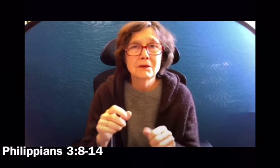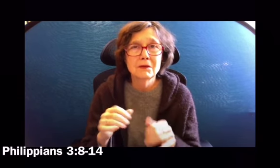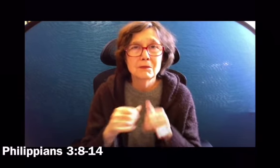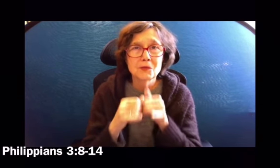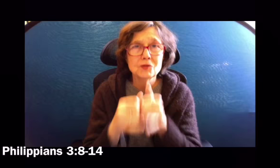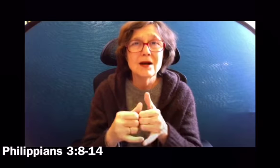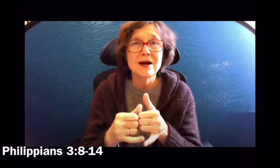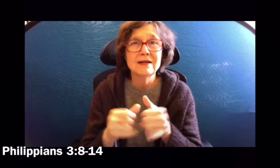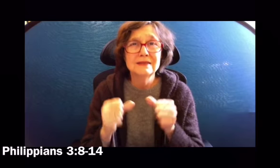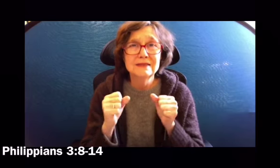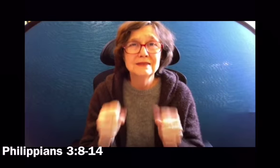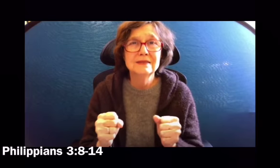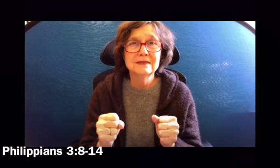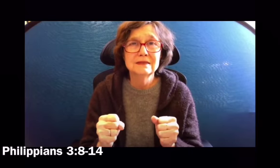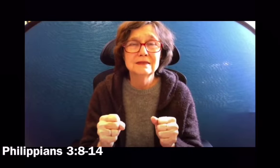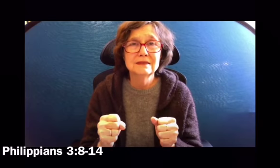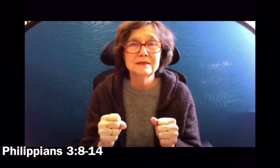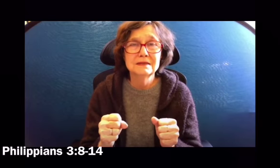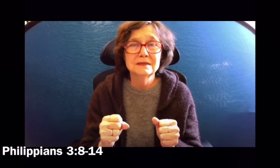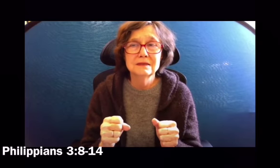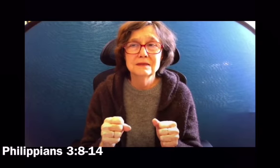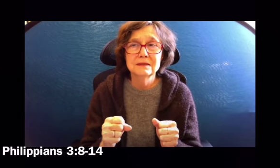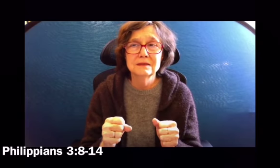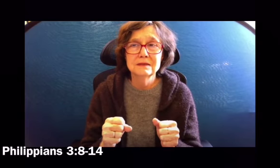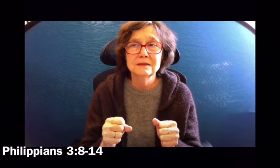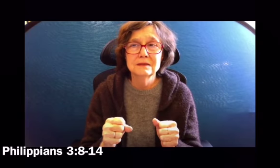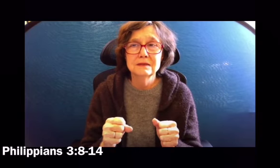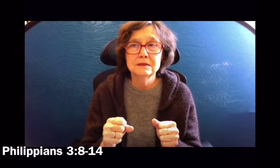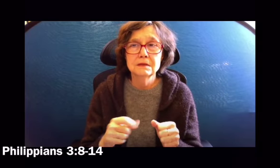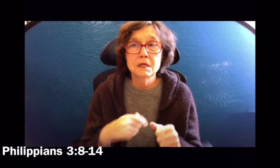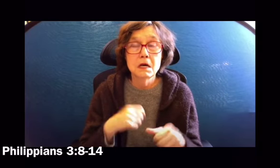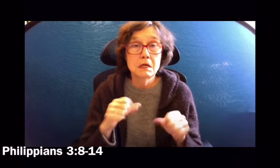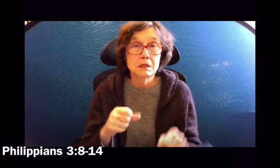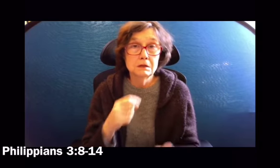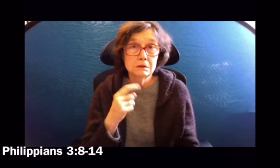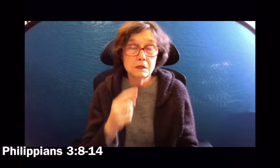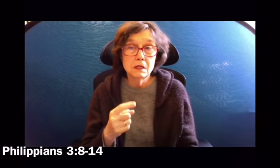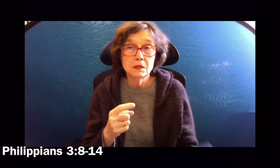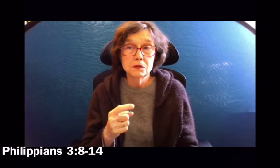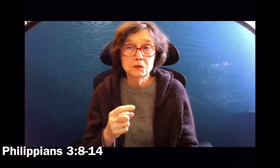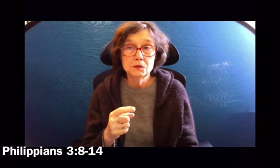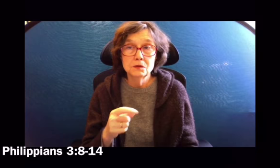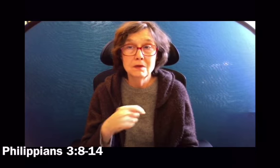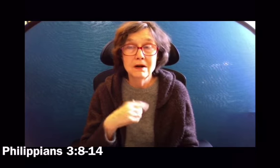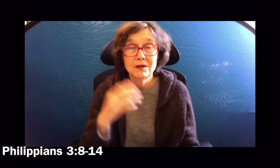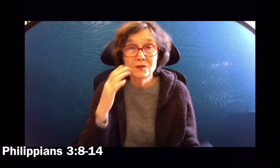forgetting what lies behind but straining forward to what lies ahead.